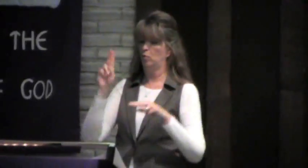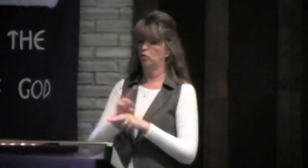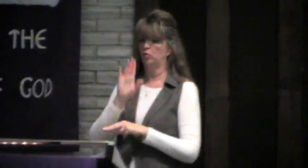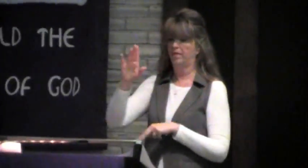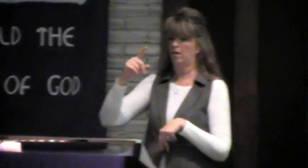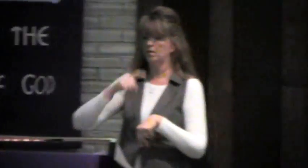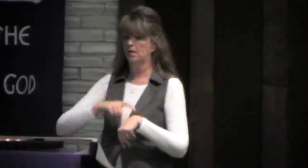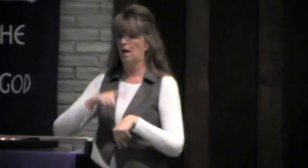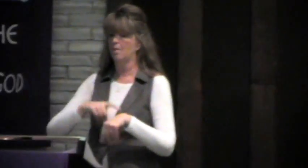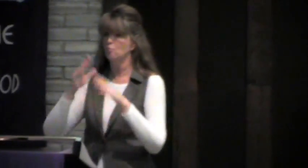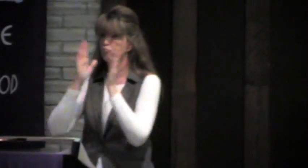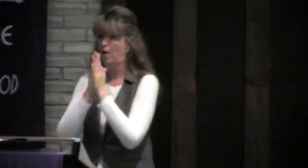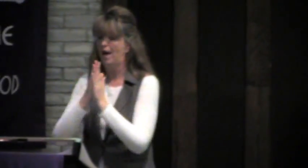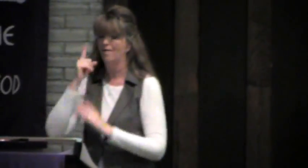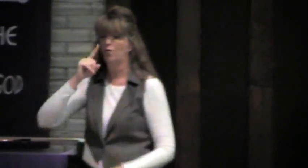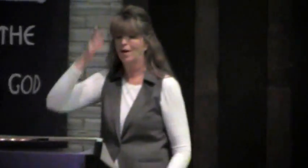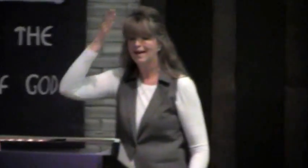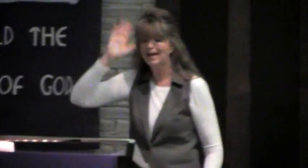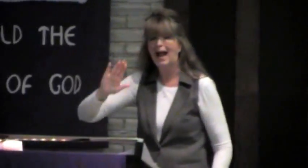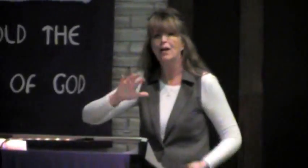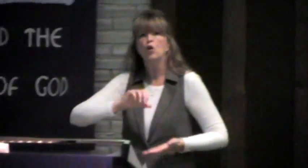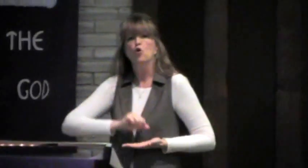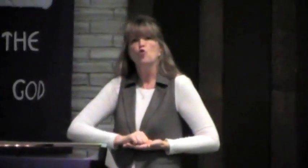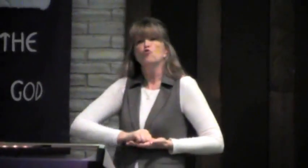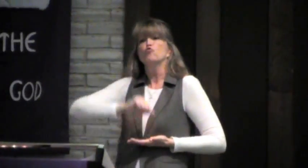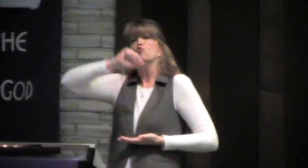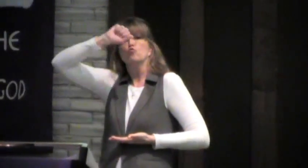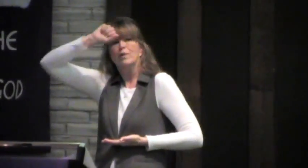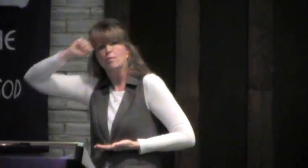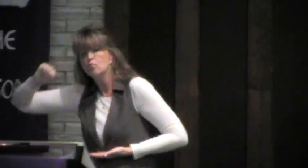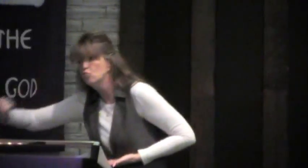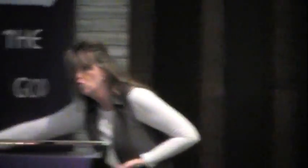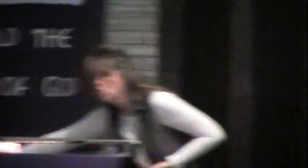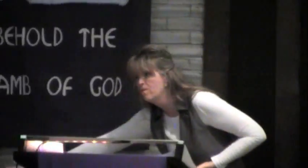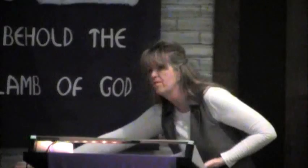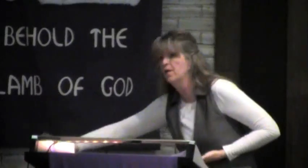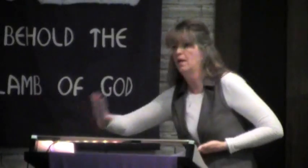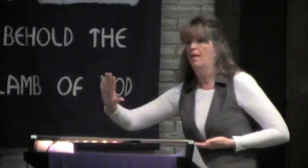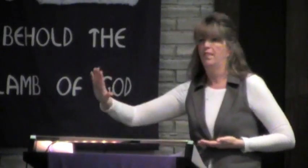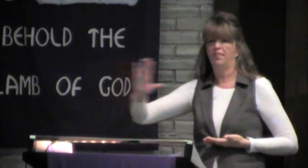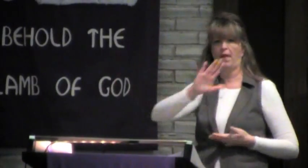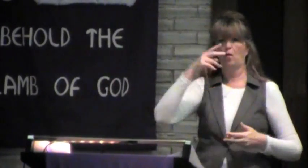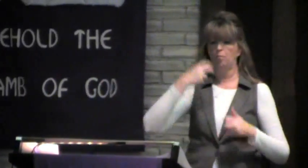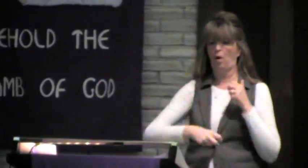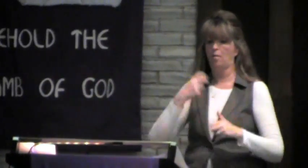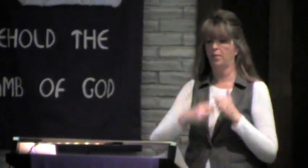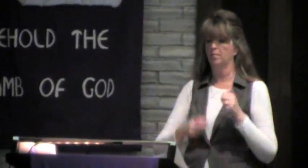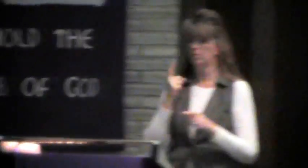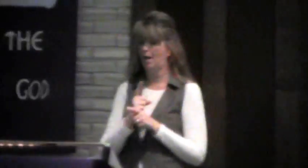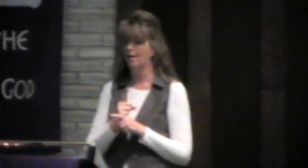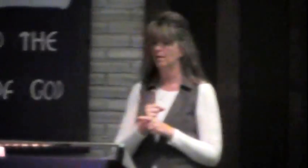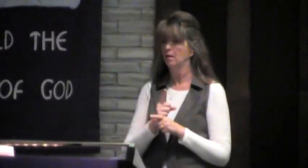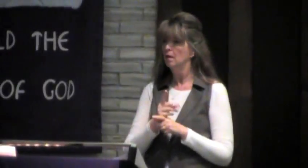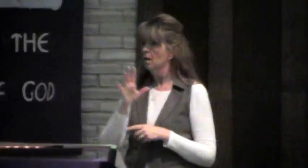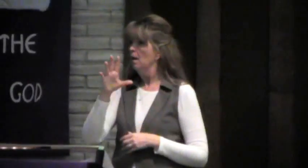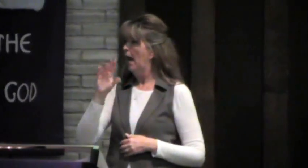And it is. A lot of people use their time then to pray for God to remove their problems.